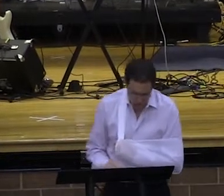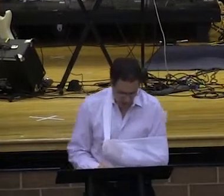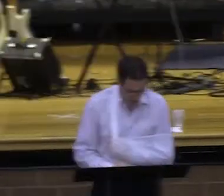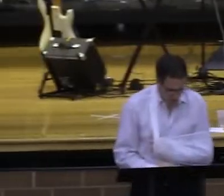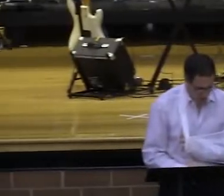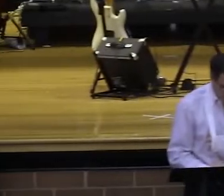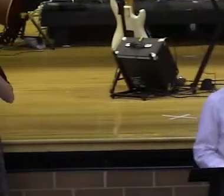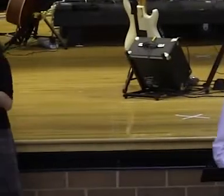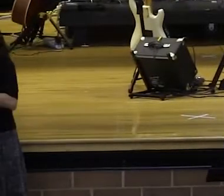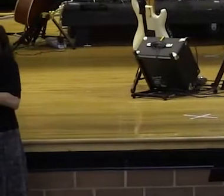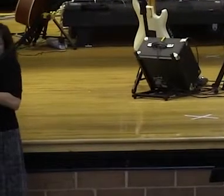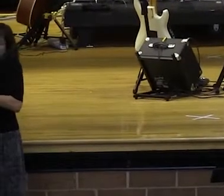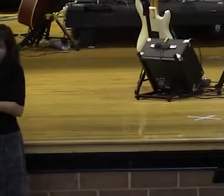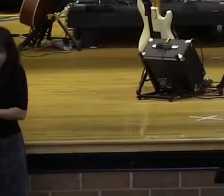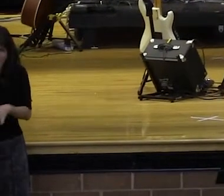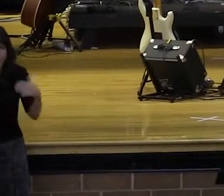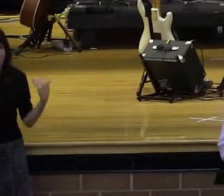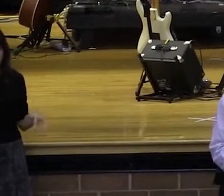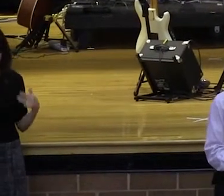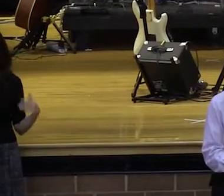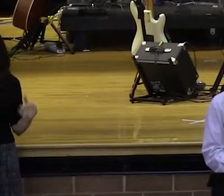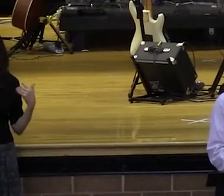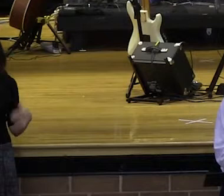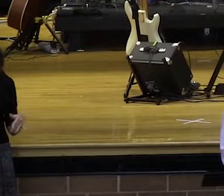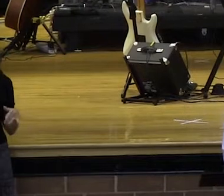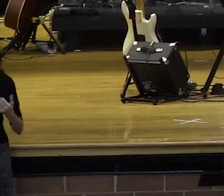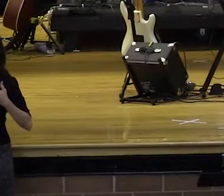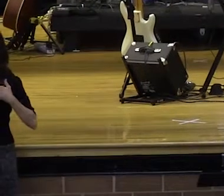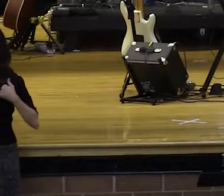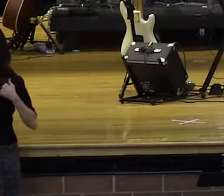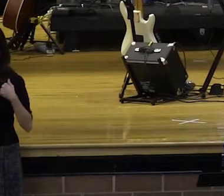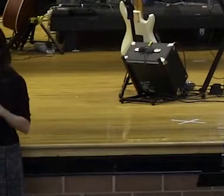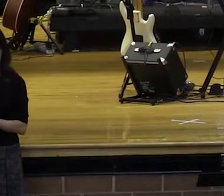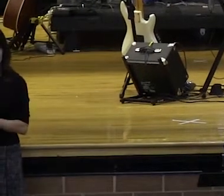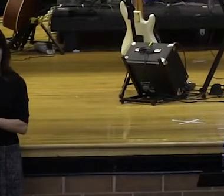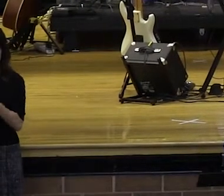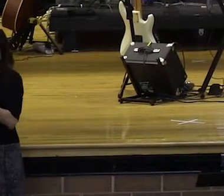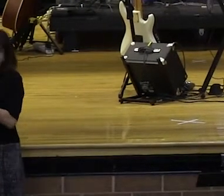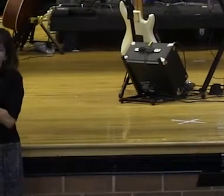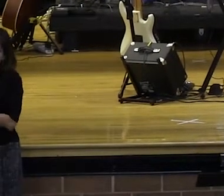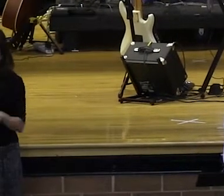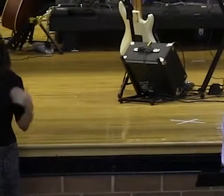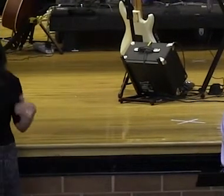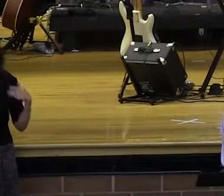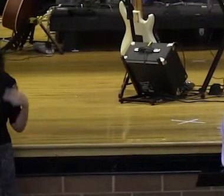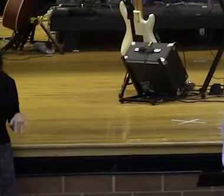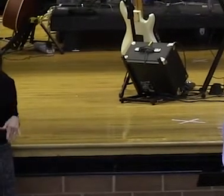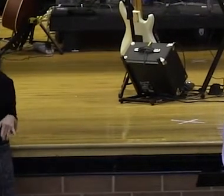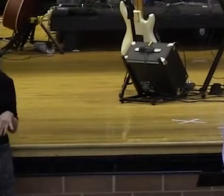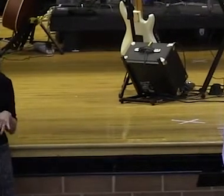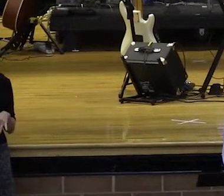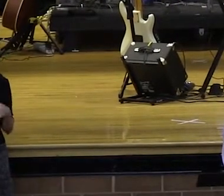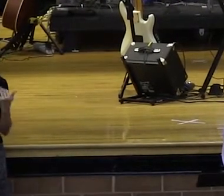Hallelujah. Praise God. I want you to listen to this next verse. And many of you have heard it or read it before. But I want you to grab hold of